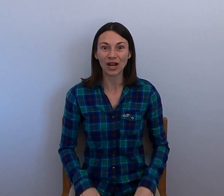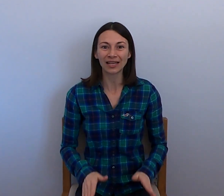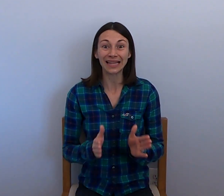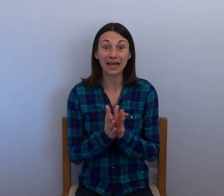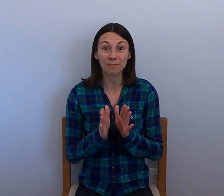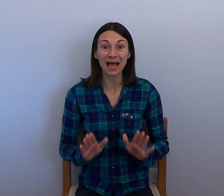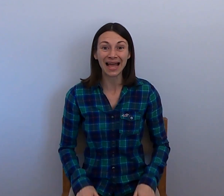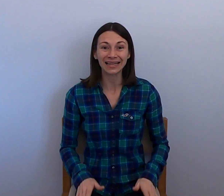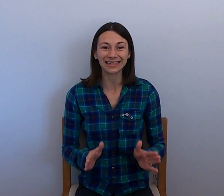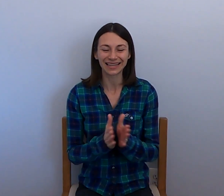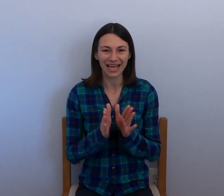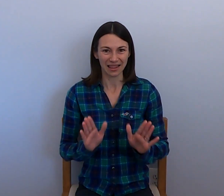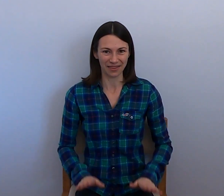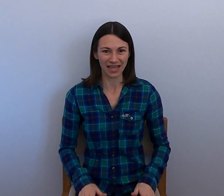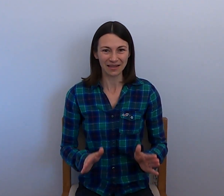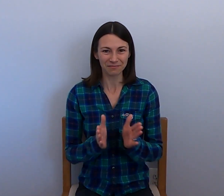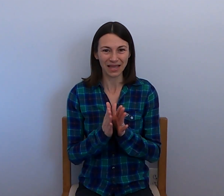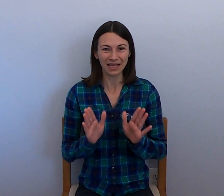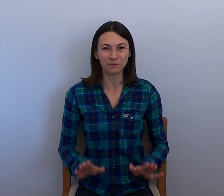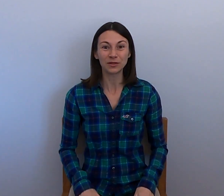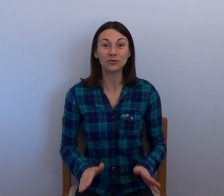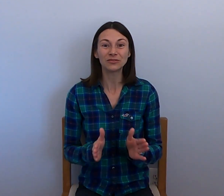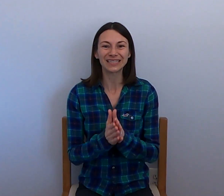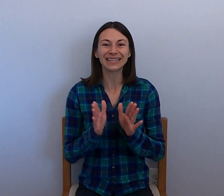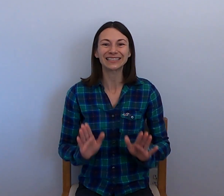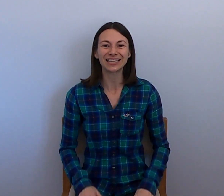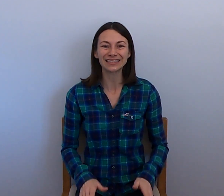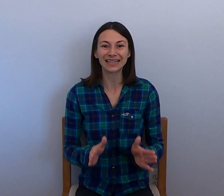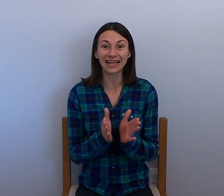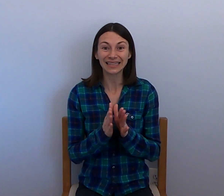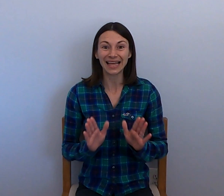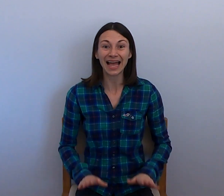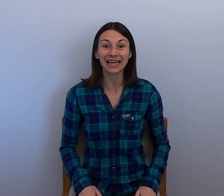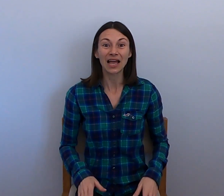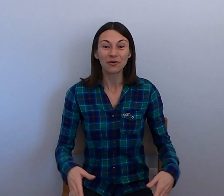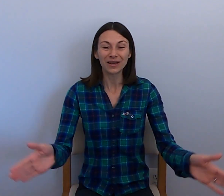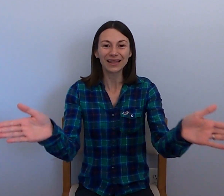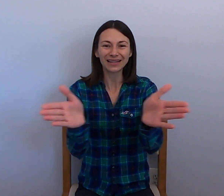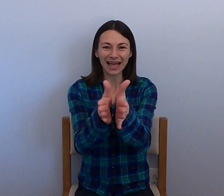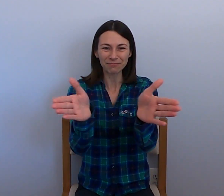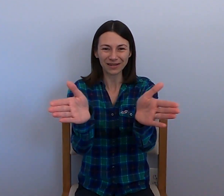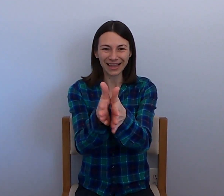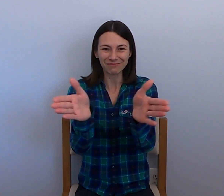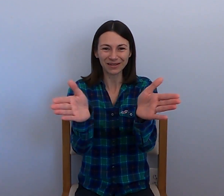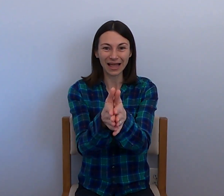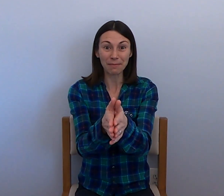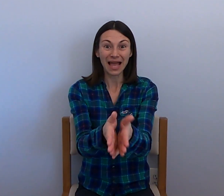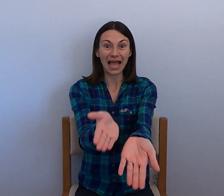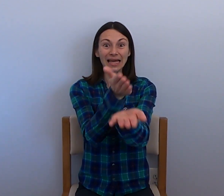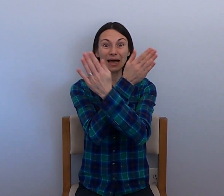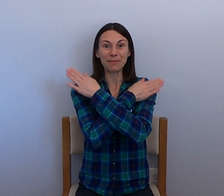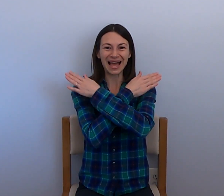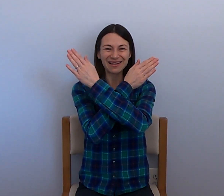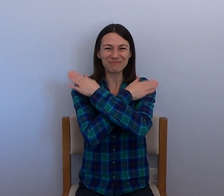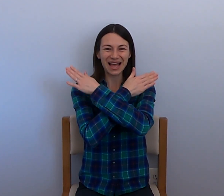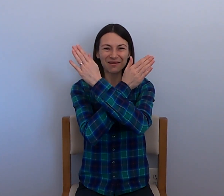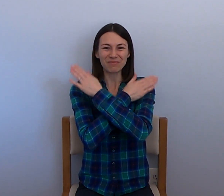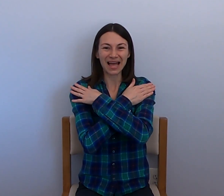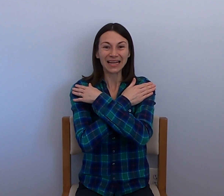on their mat, they made music just like that with a clap, clap, clap, clap a pat, pat, pat